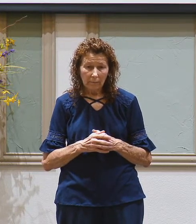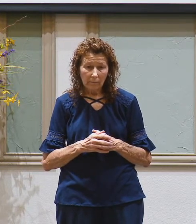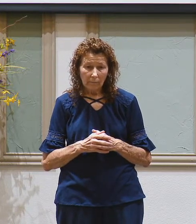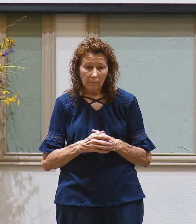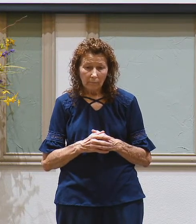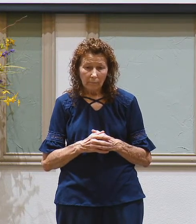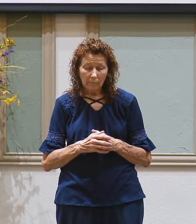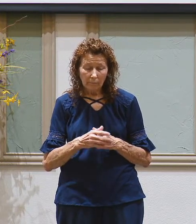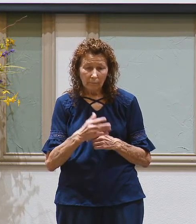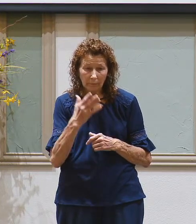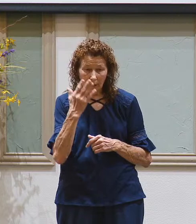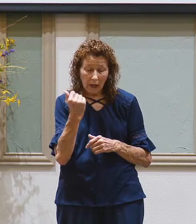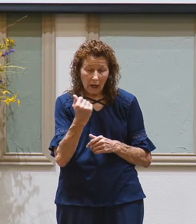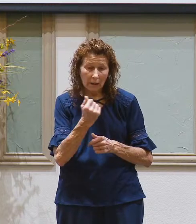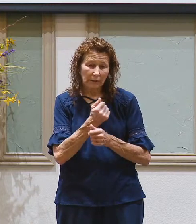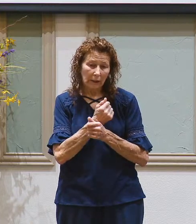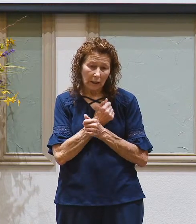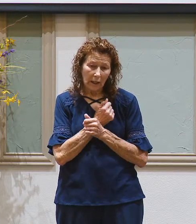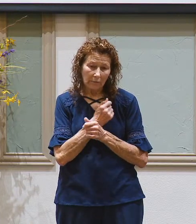Because he loves them.